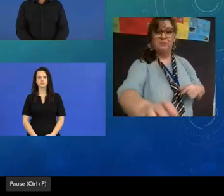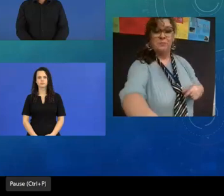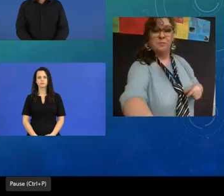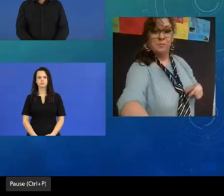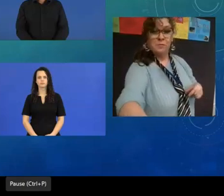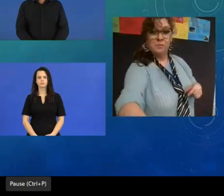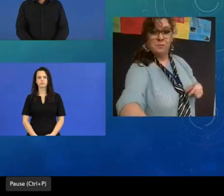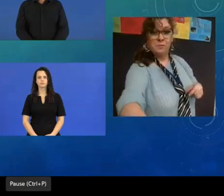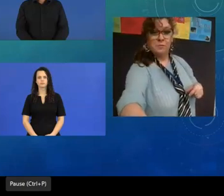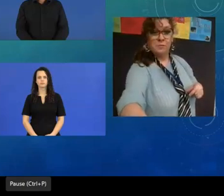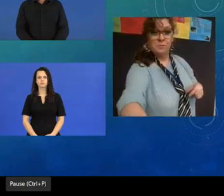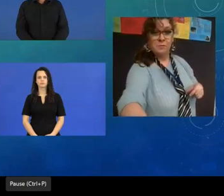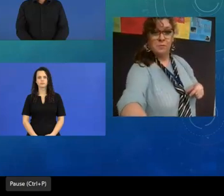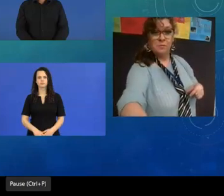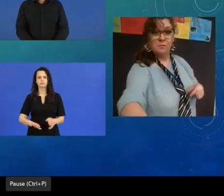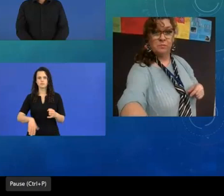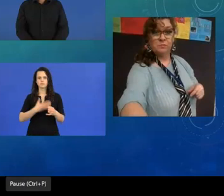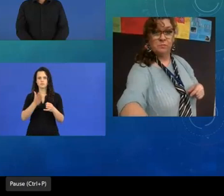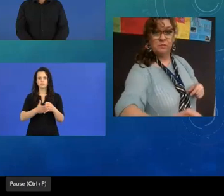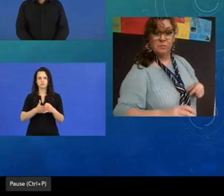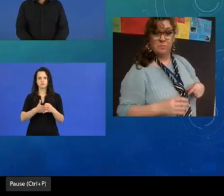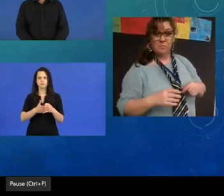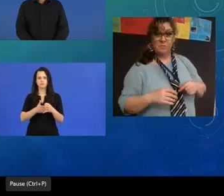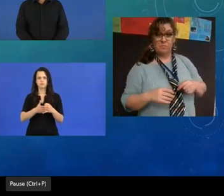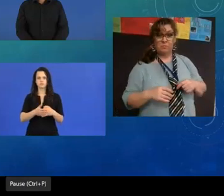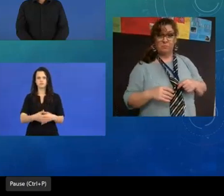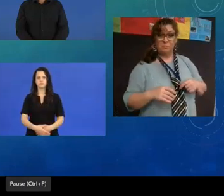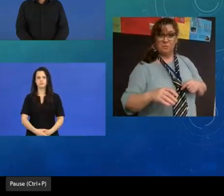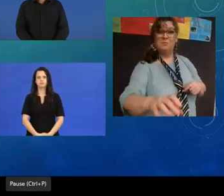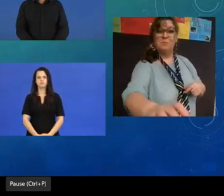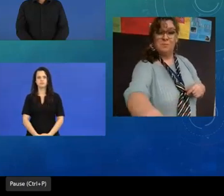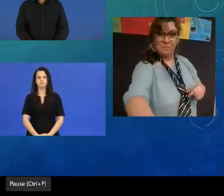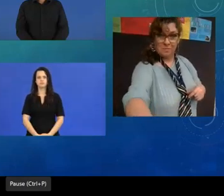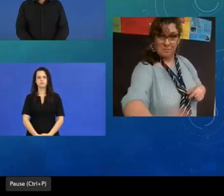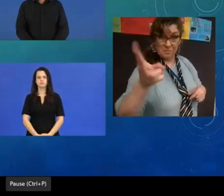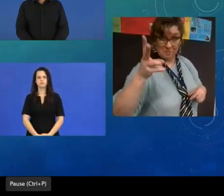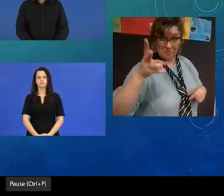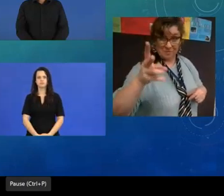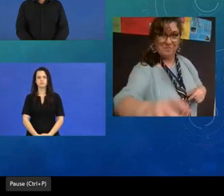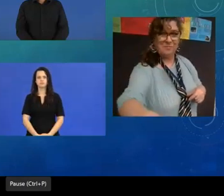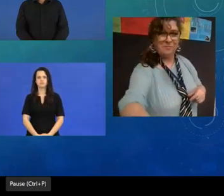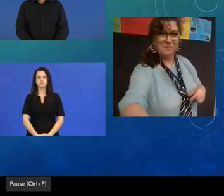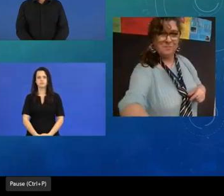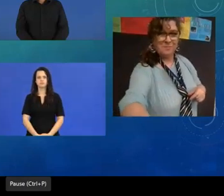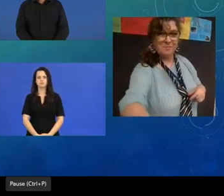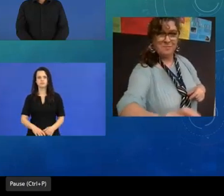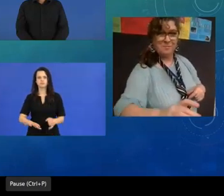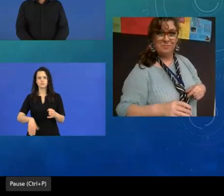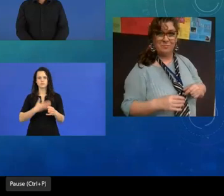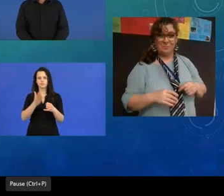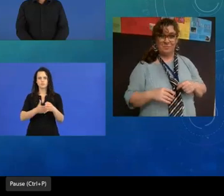and we're talking discussing about the science work and conclusion what did we find out again